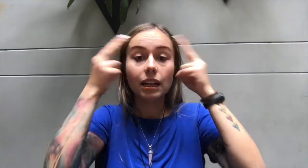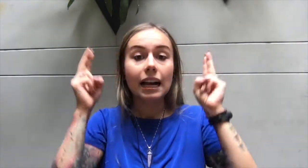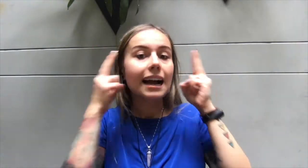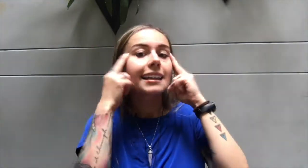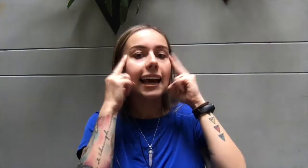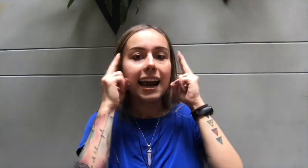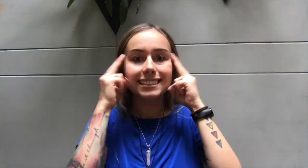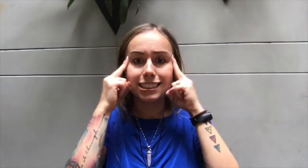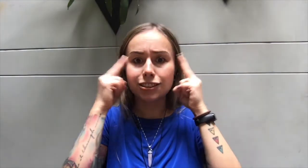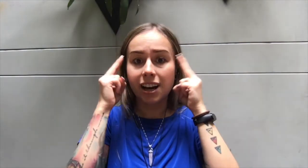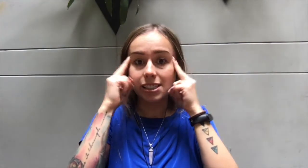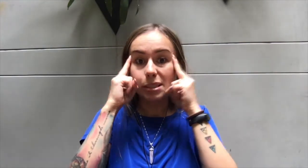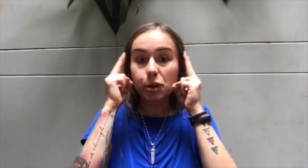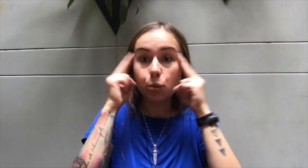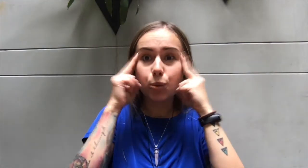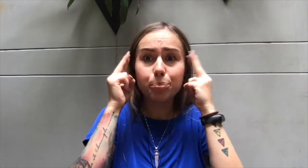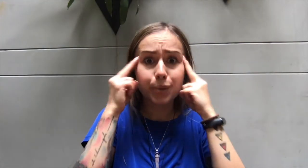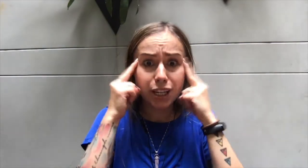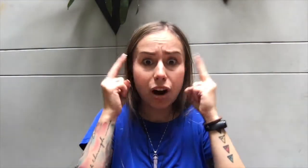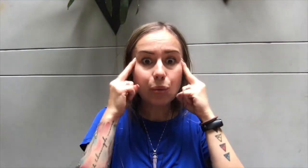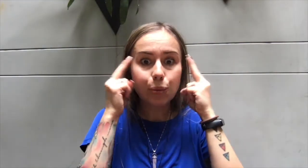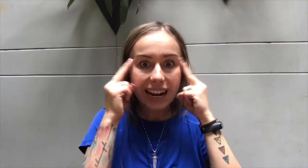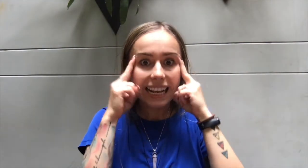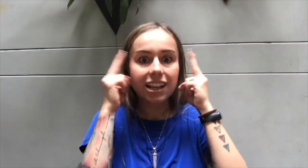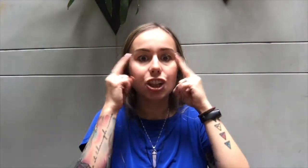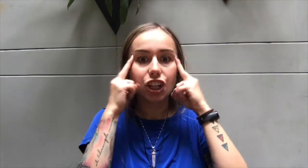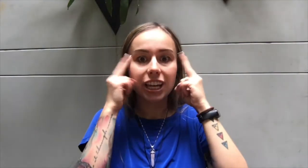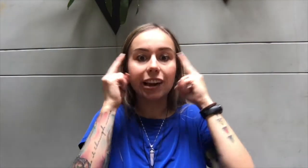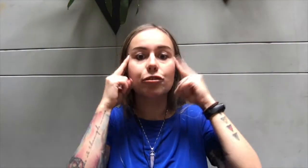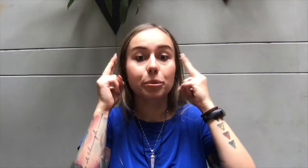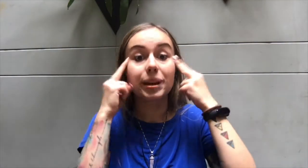That ideal customer will be already looking for me.